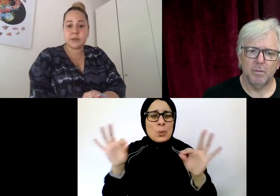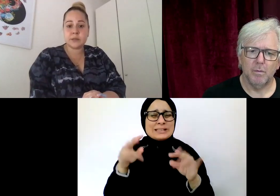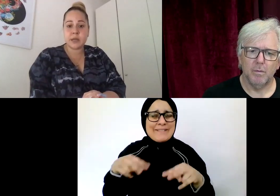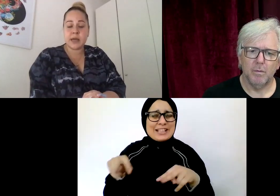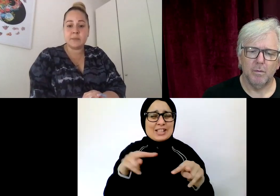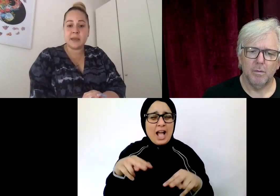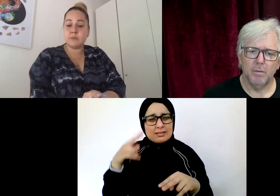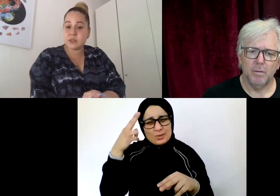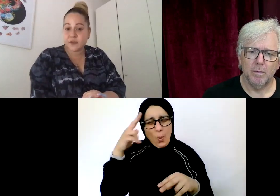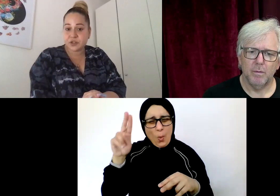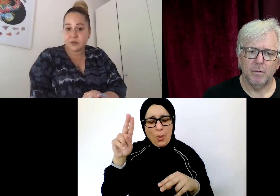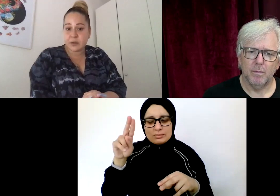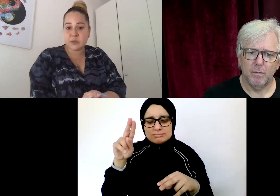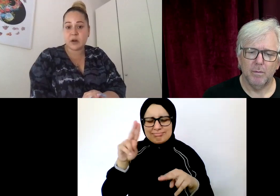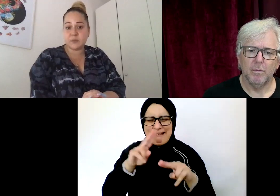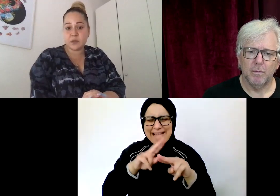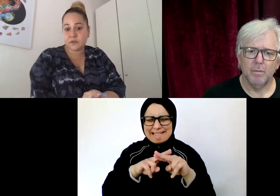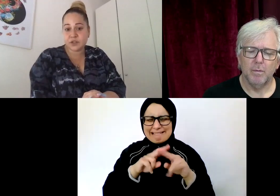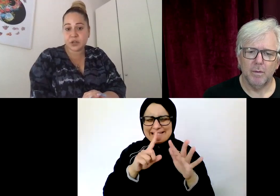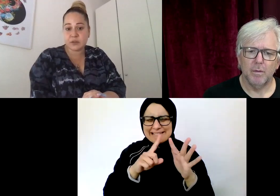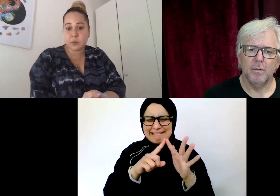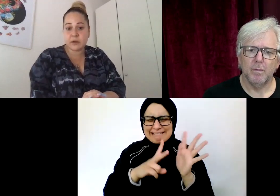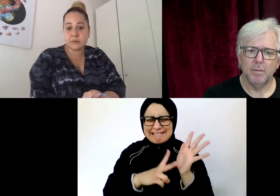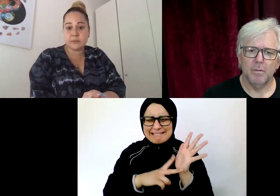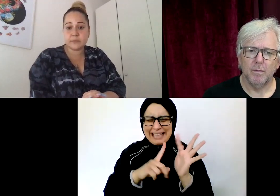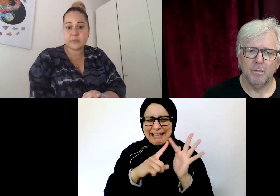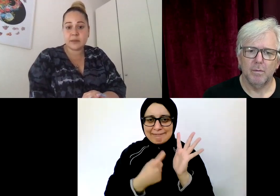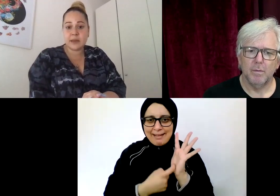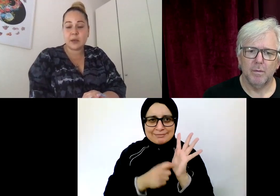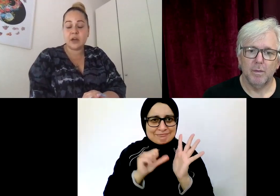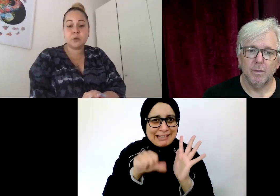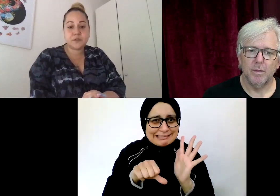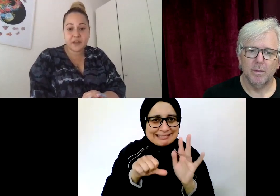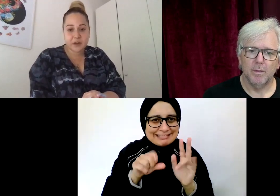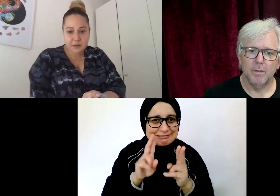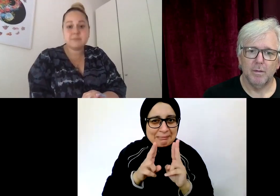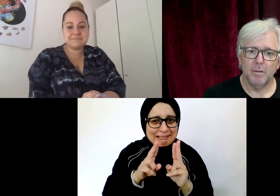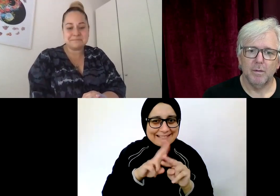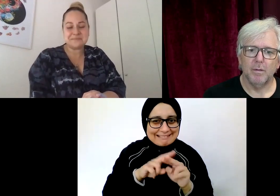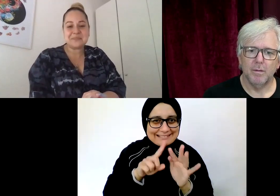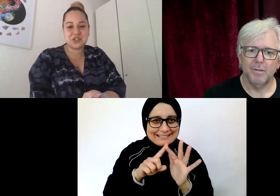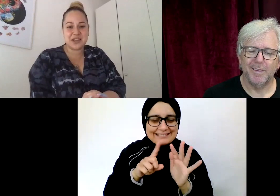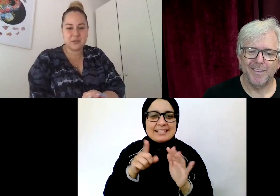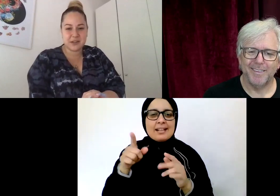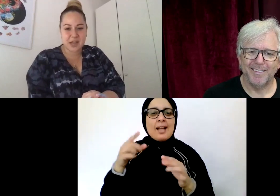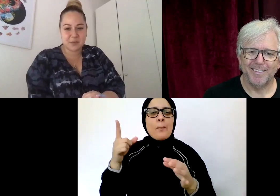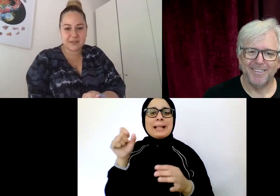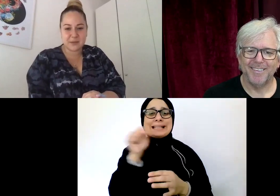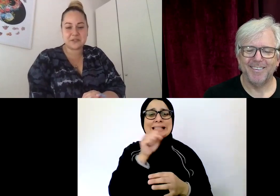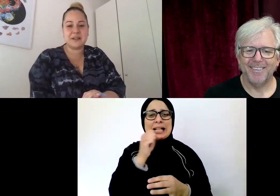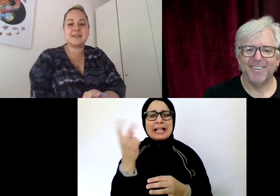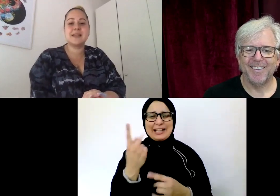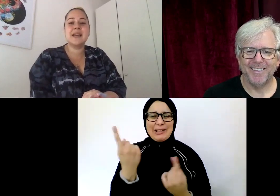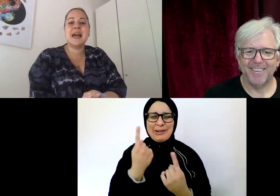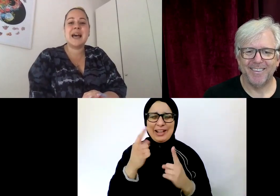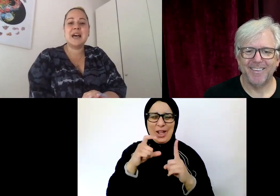worked in a music video, I was part of a music video as well, called Fever. Just check with the interpreter if it